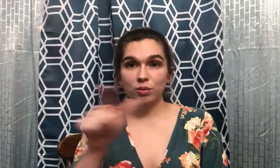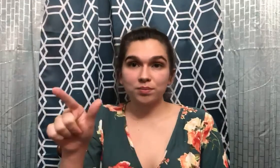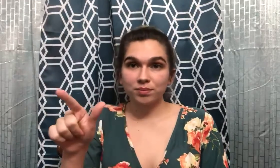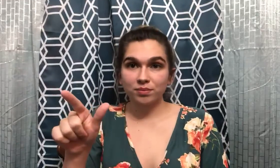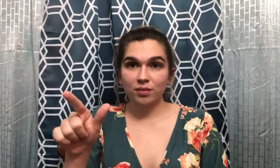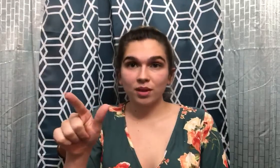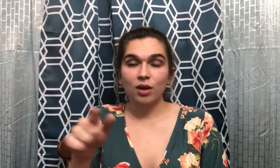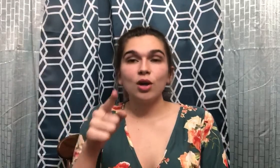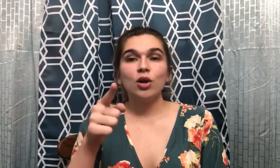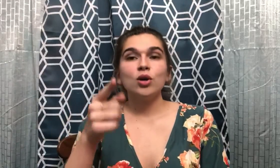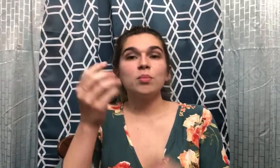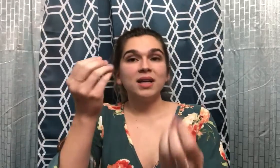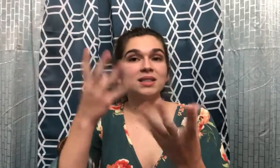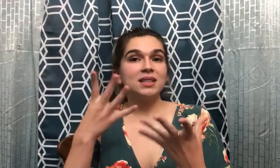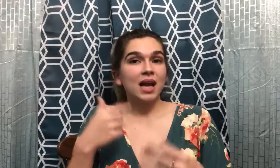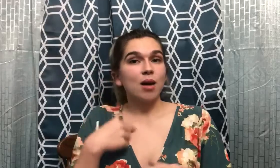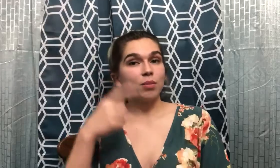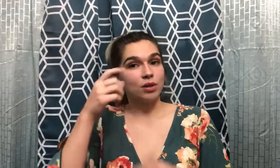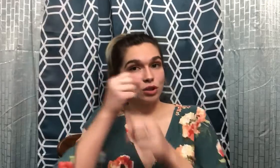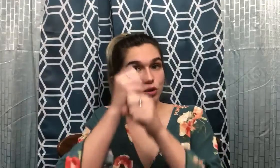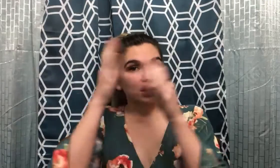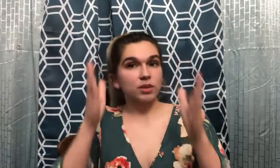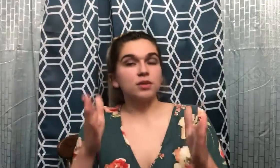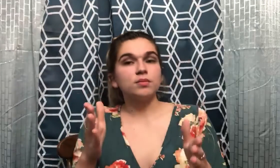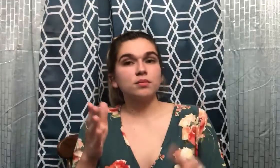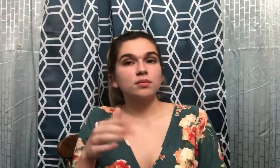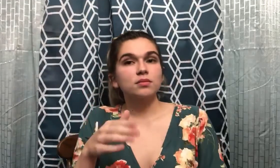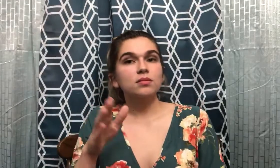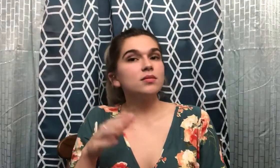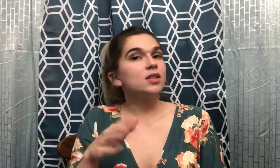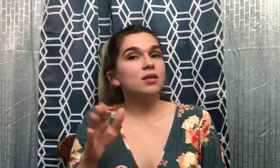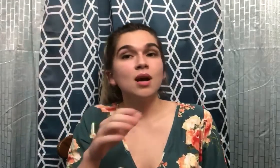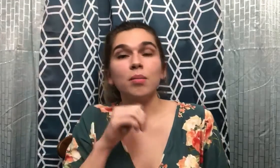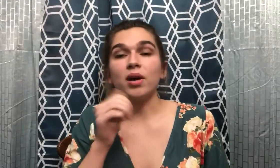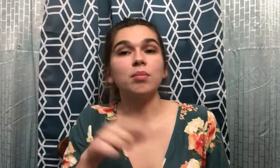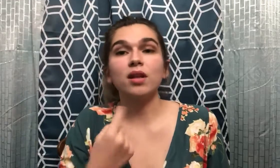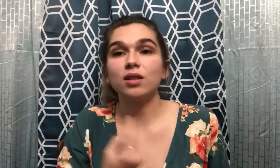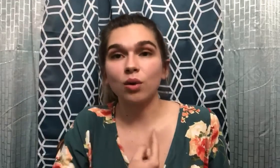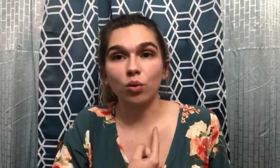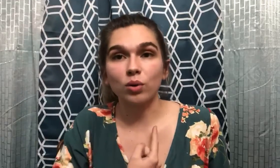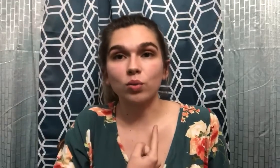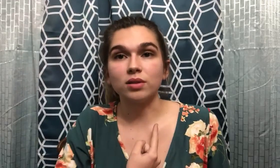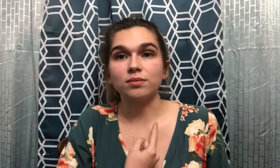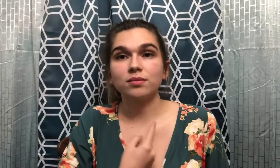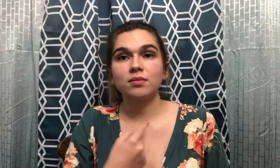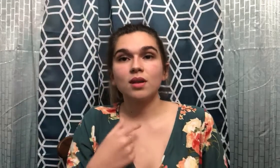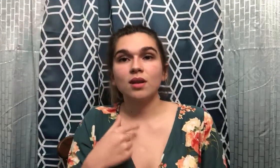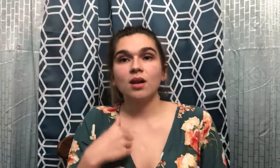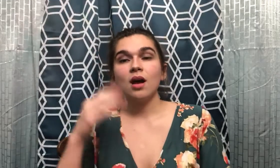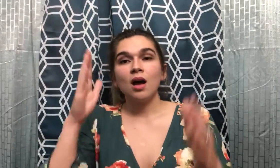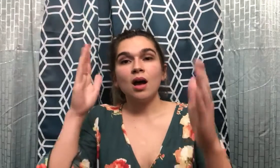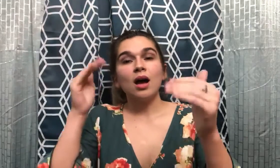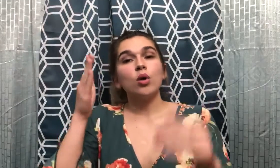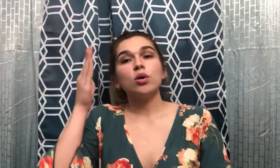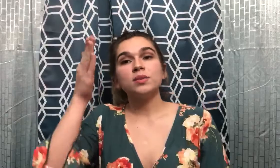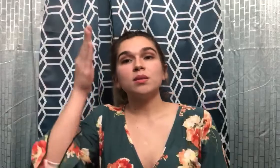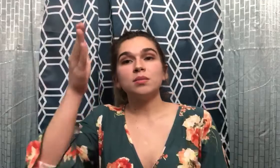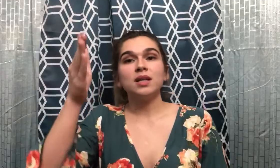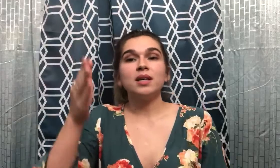You, you may say I'm a dreamer, but I'm not the only one. I hope someday